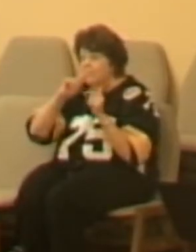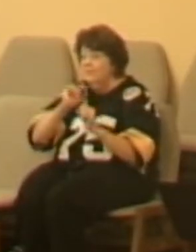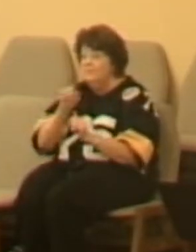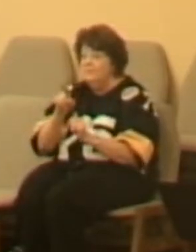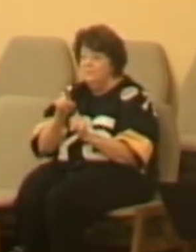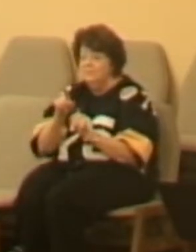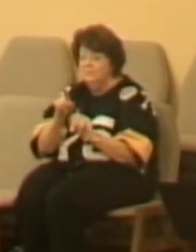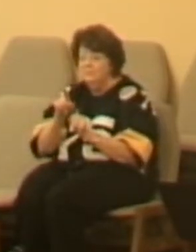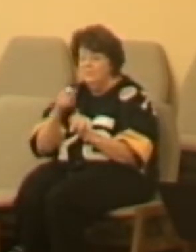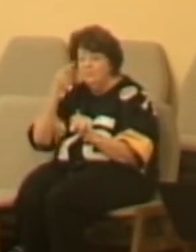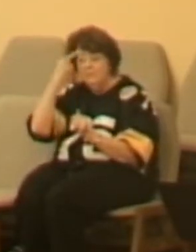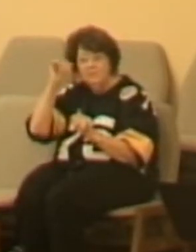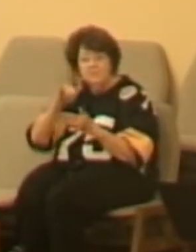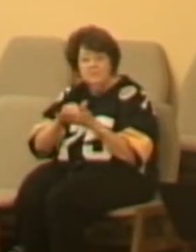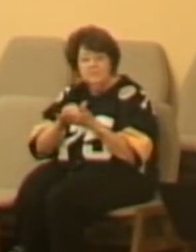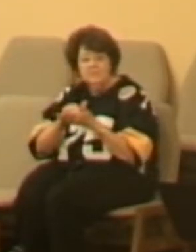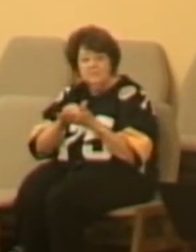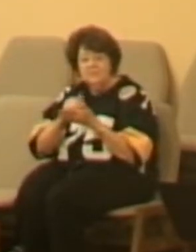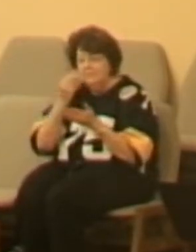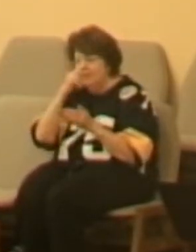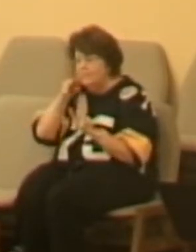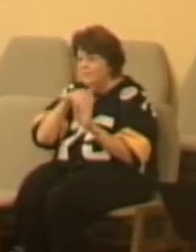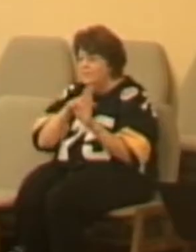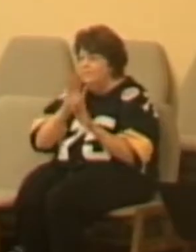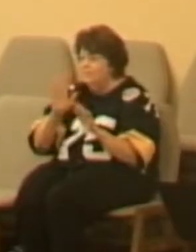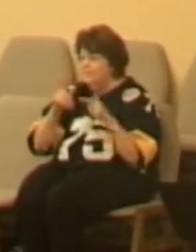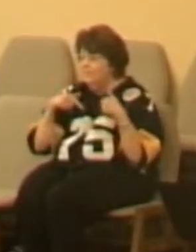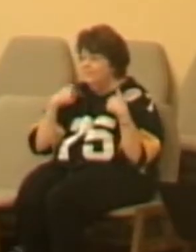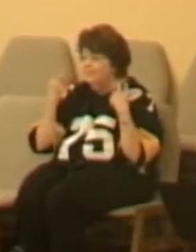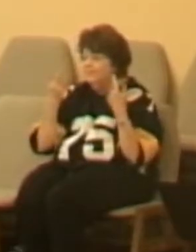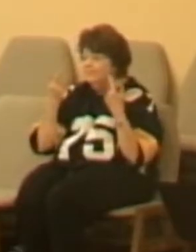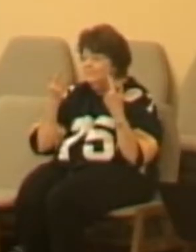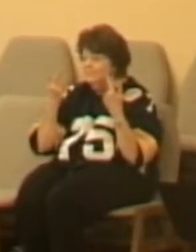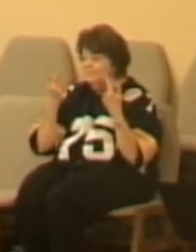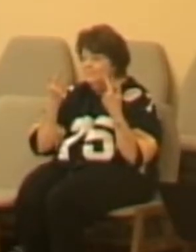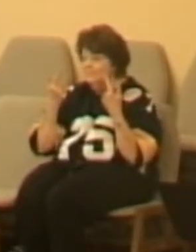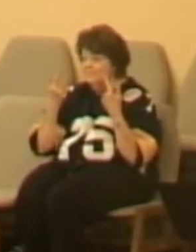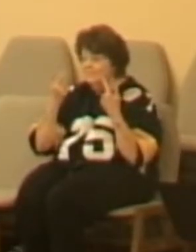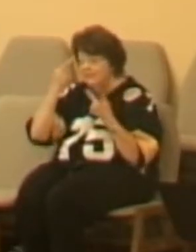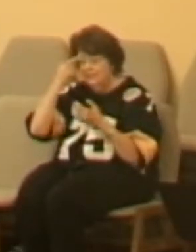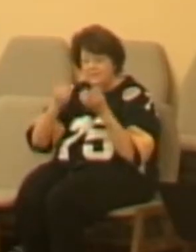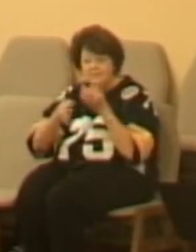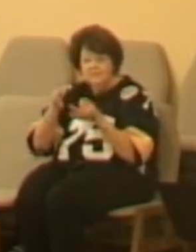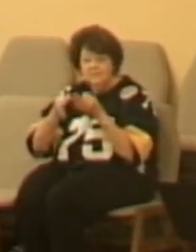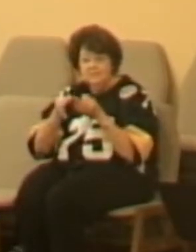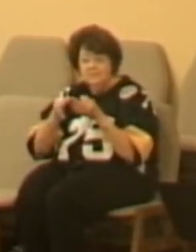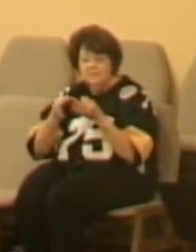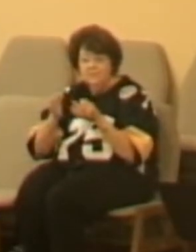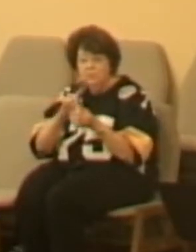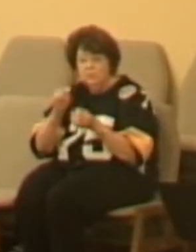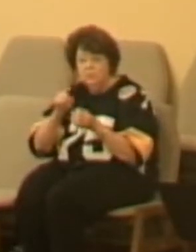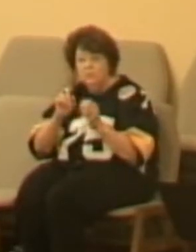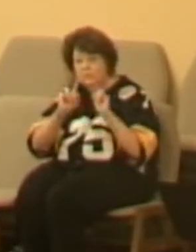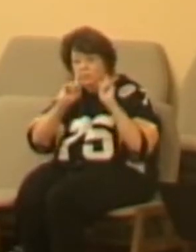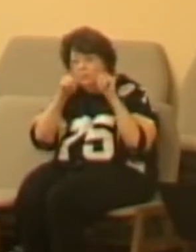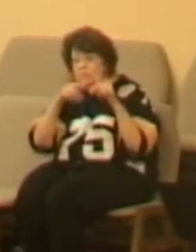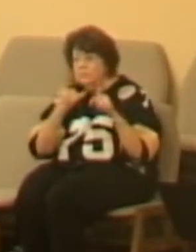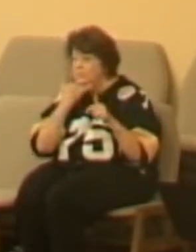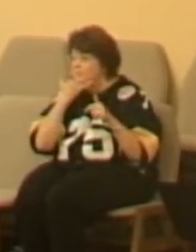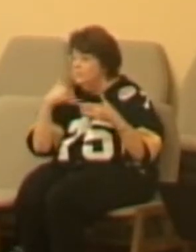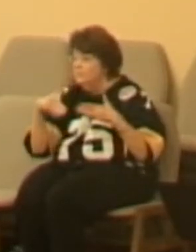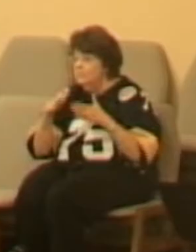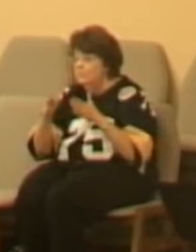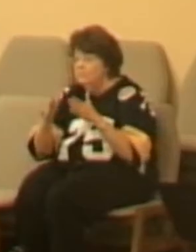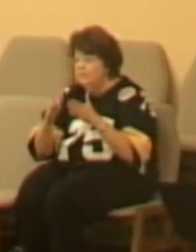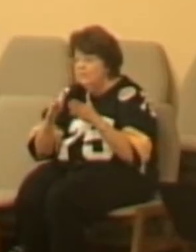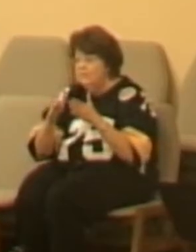that, take a look at your life and determine the places where you are headed away from God